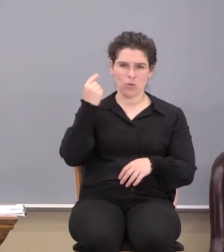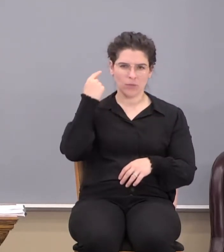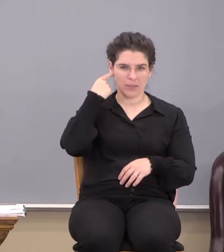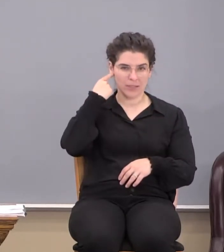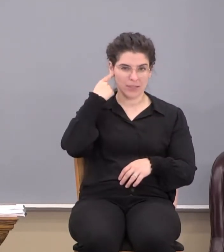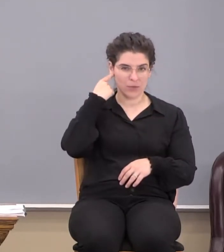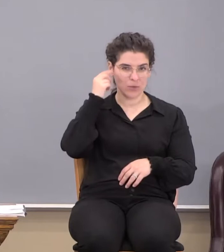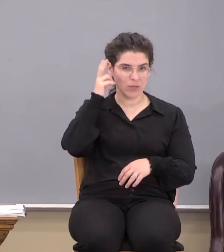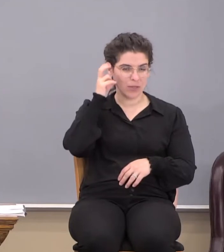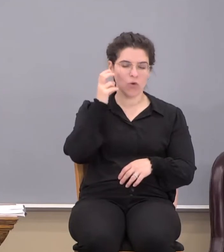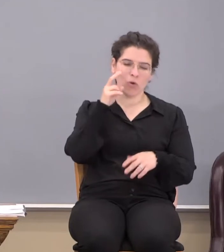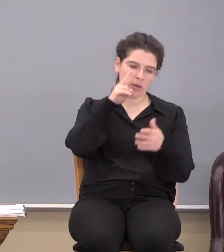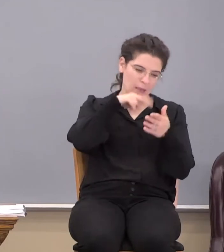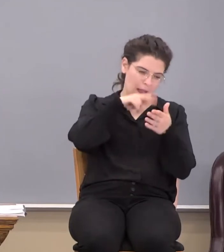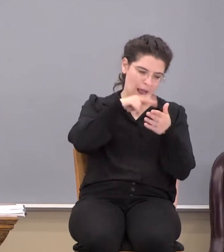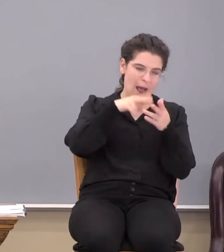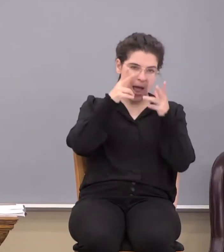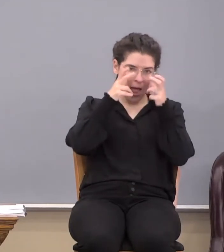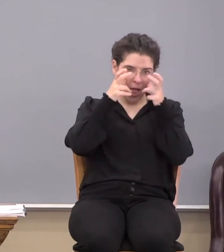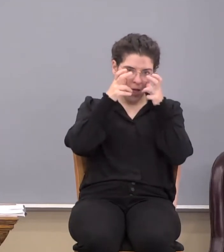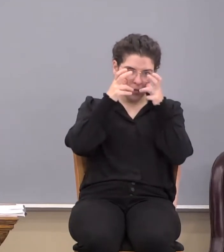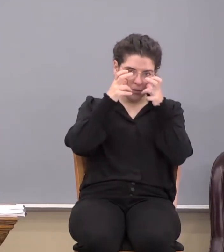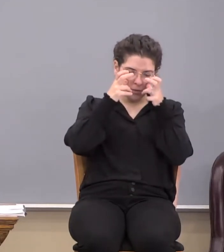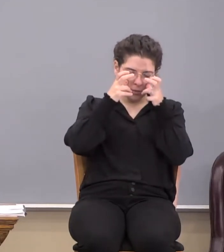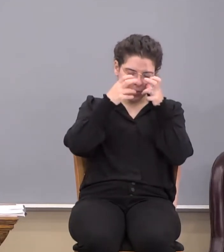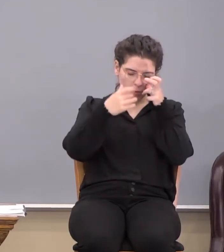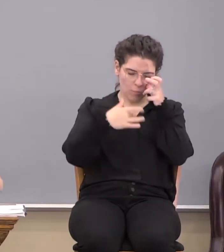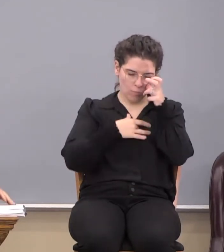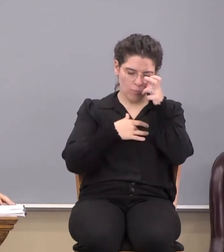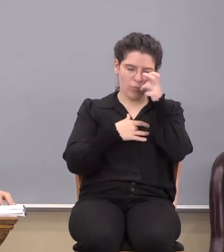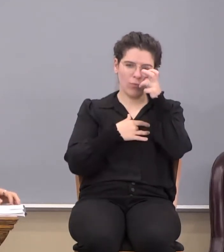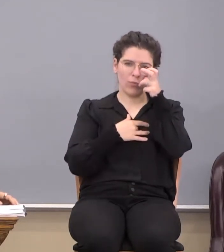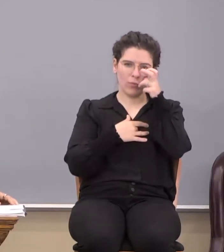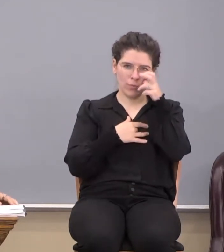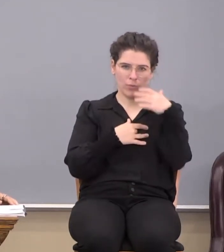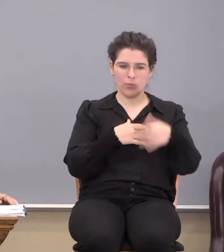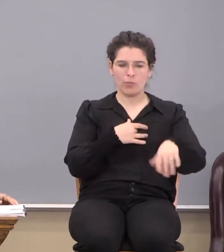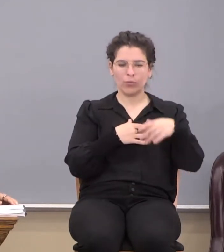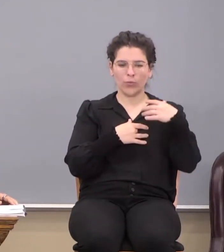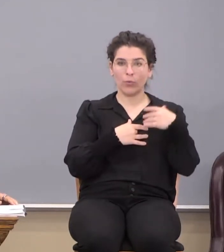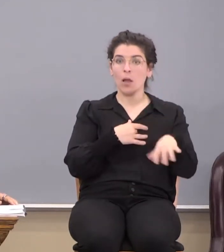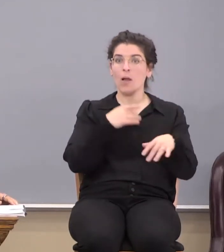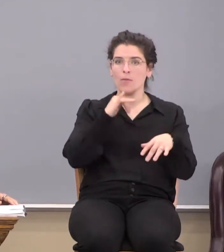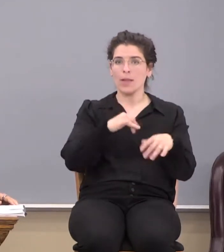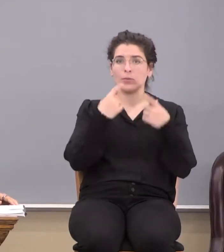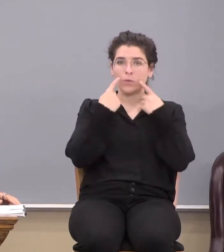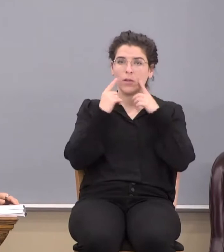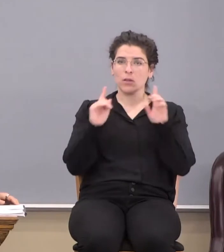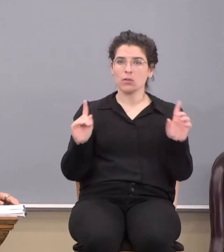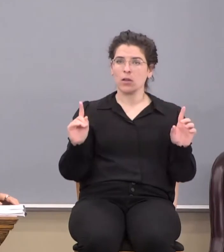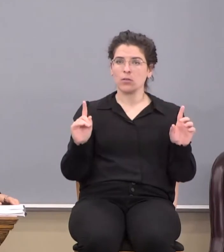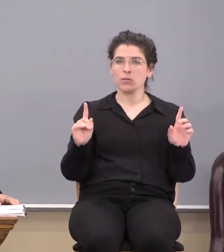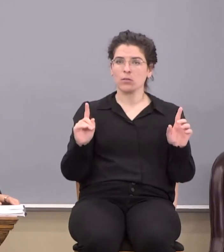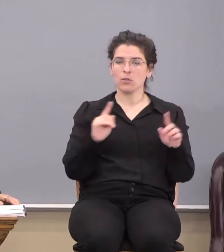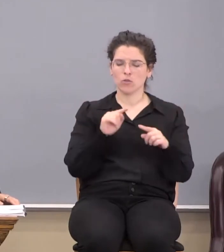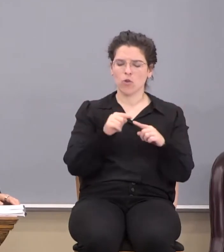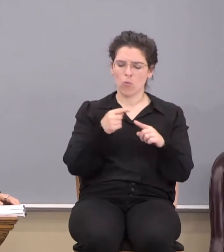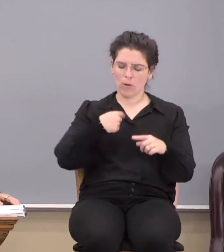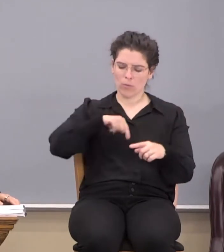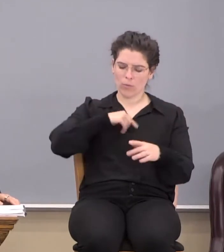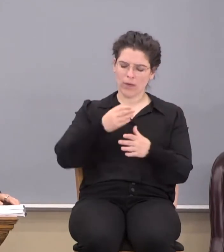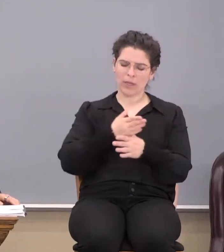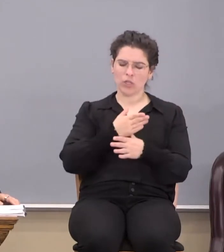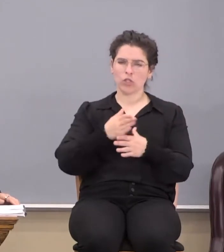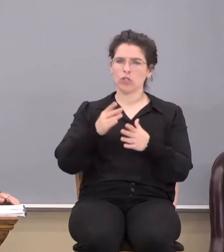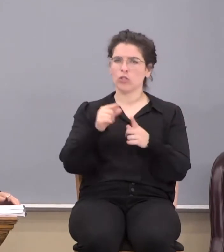or if they read it through the eyes, and it gets right to the heart. That's what it does. So when we share the word of God with